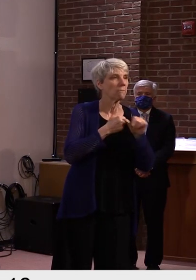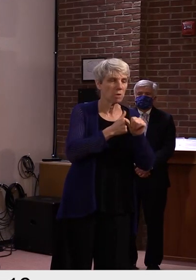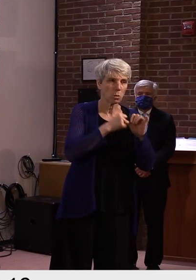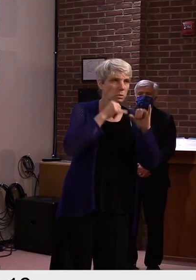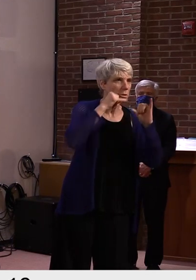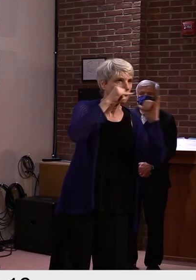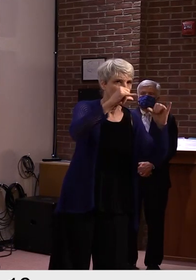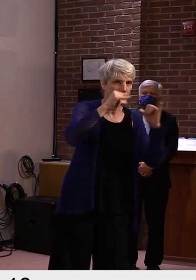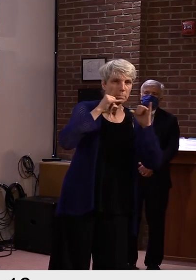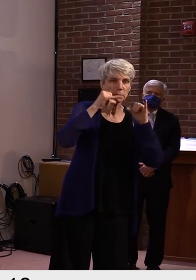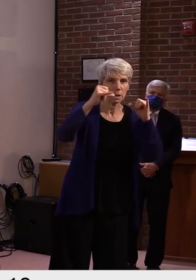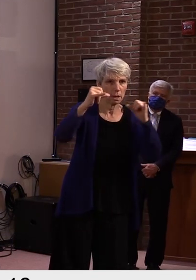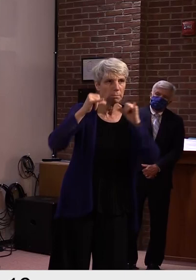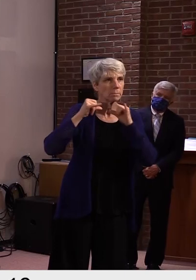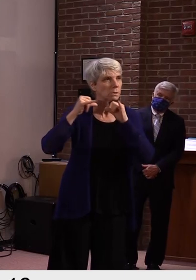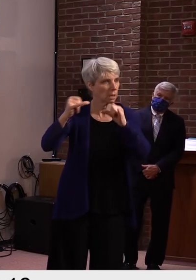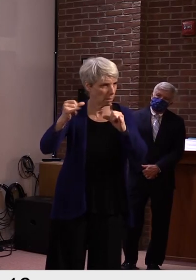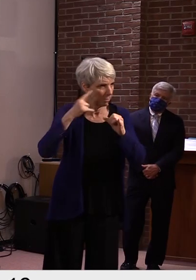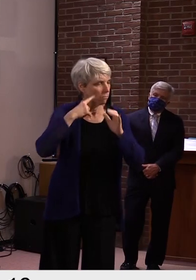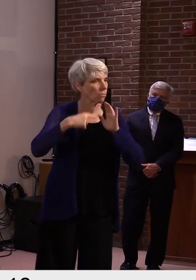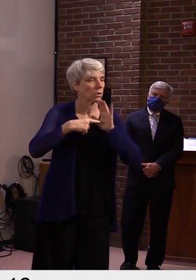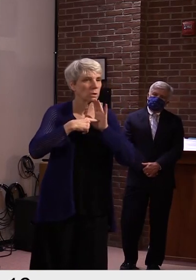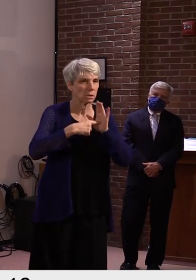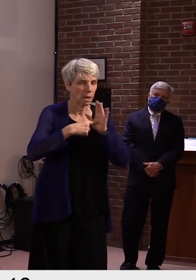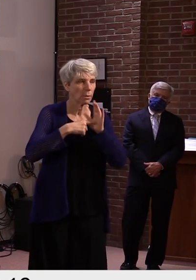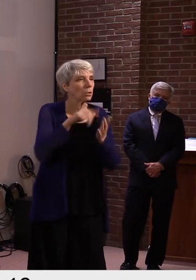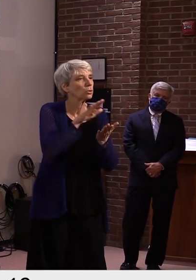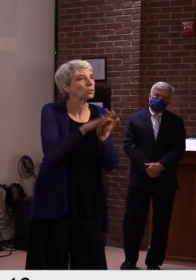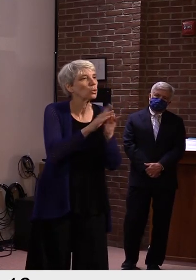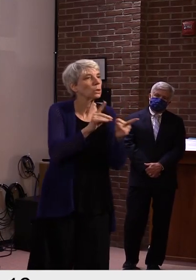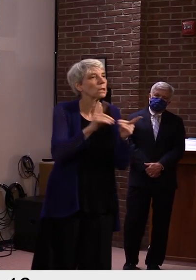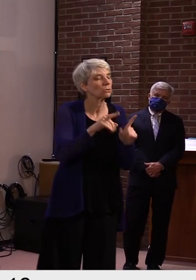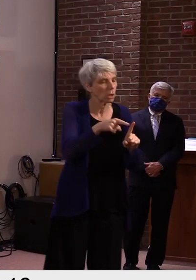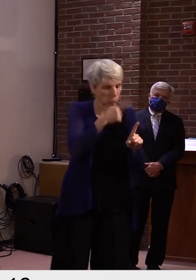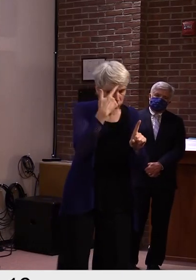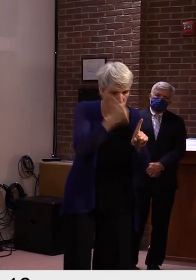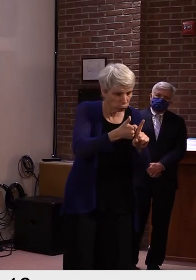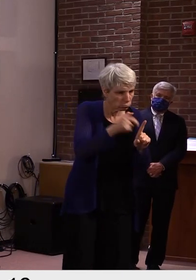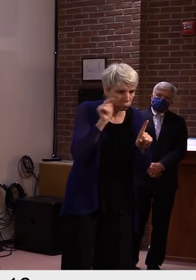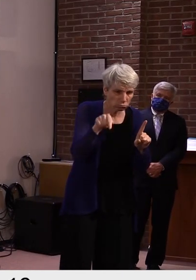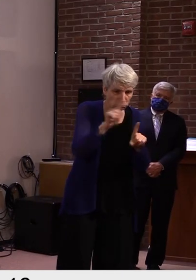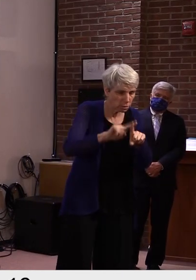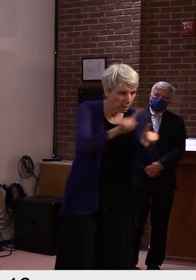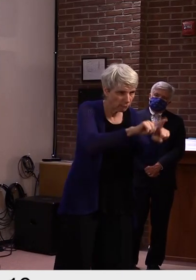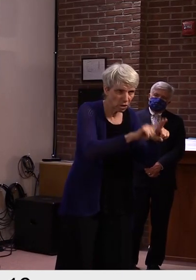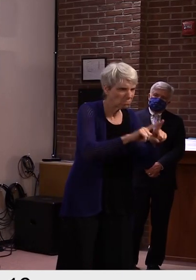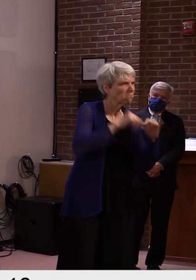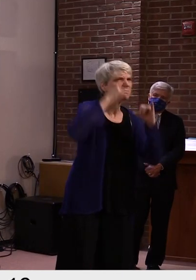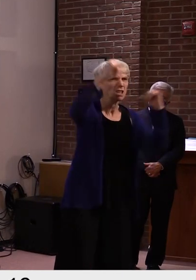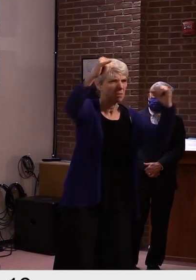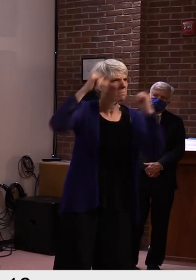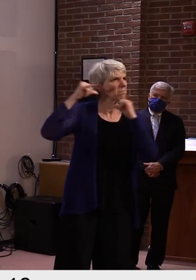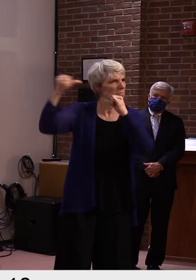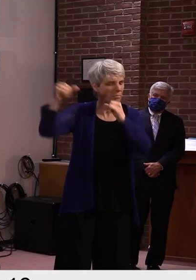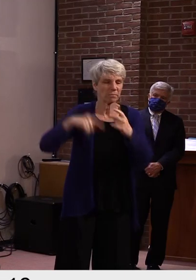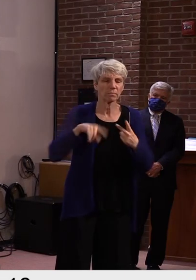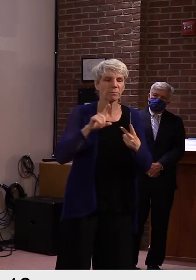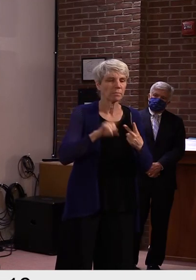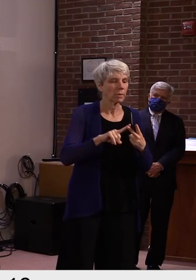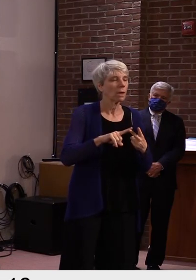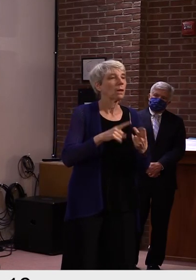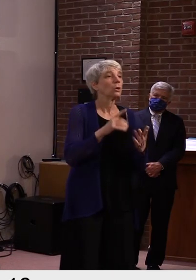common in some respects, allowing the districts to have flexibility. Talk of a lot of hybrid instruction,